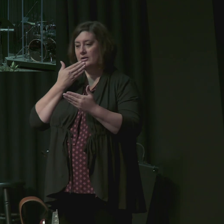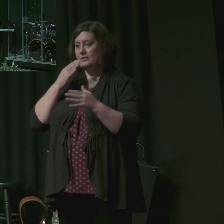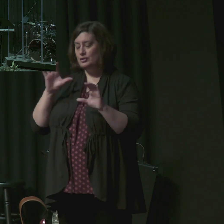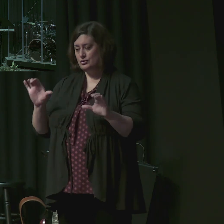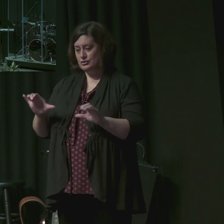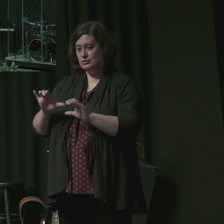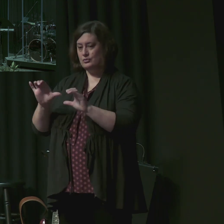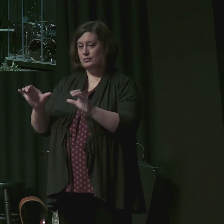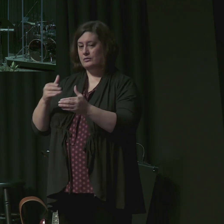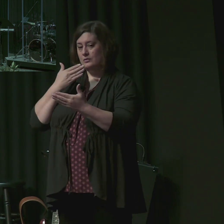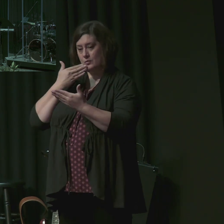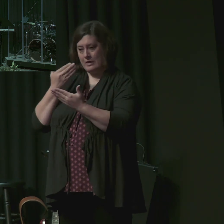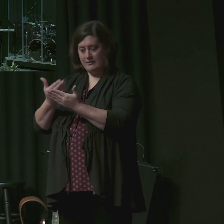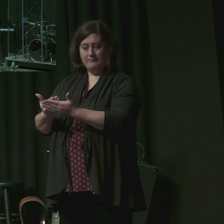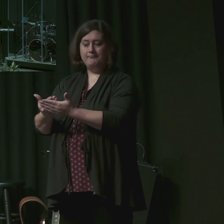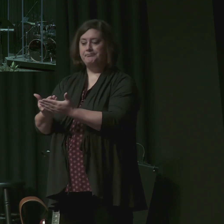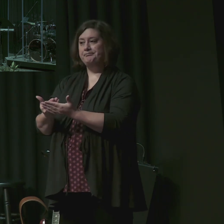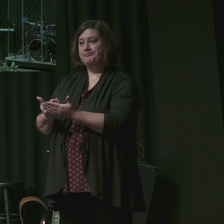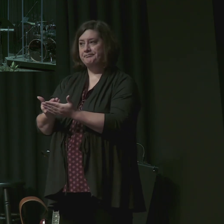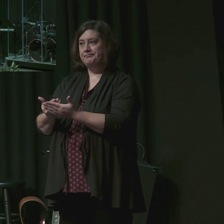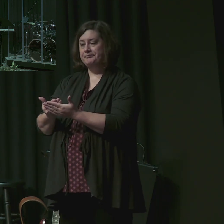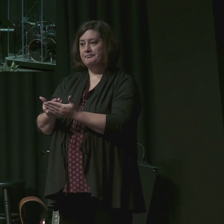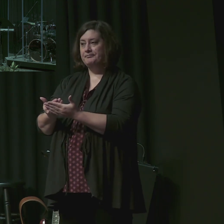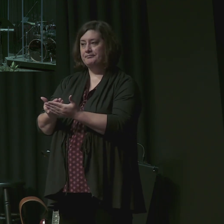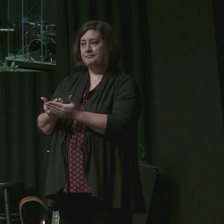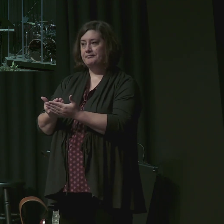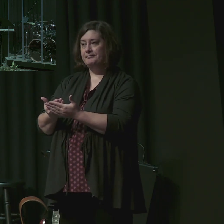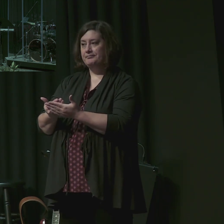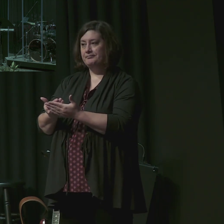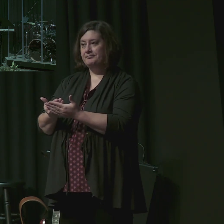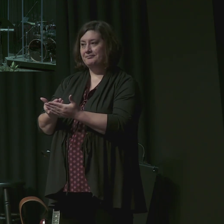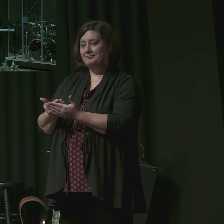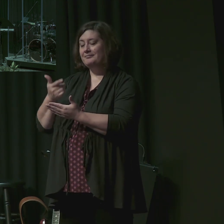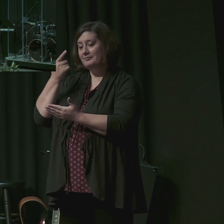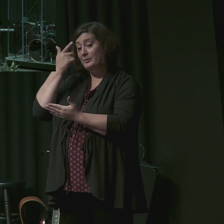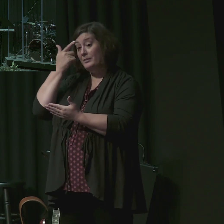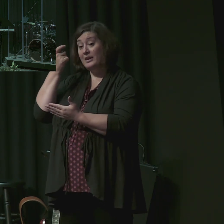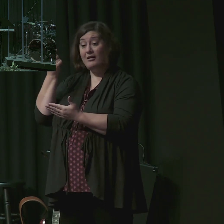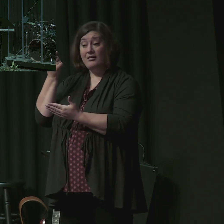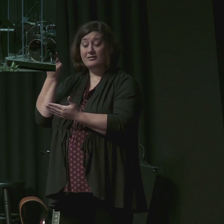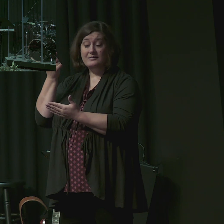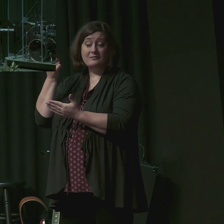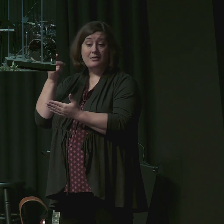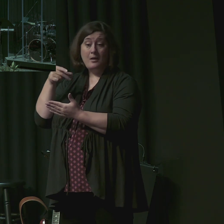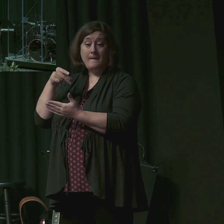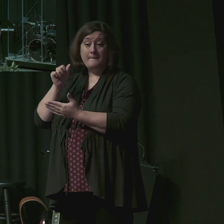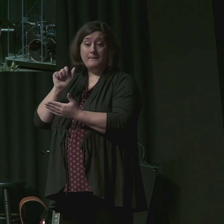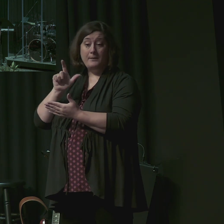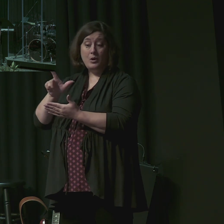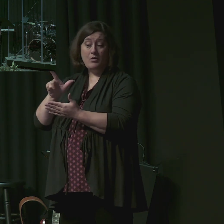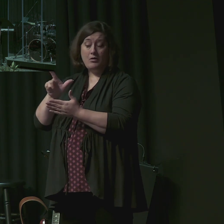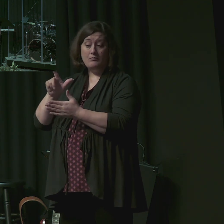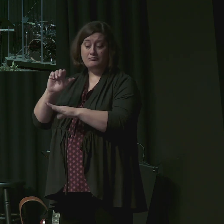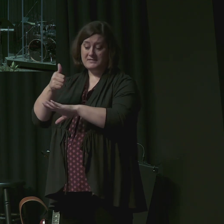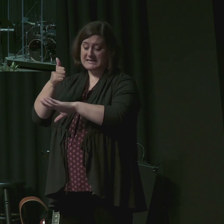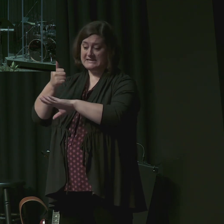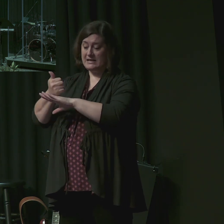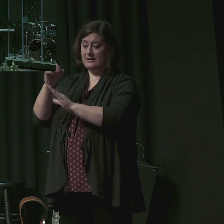Just do well. Do well because Paul has set us an example of what it